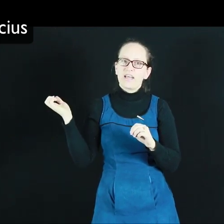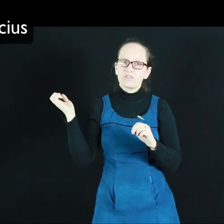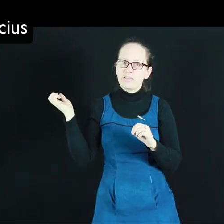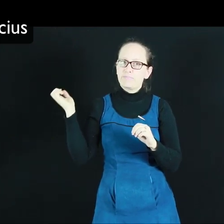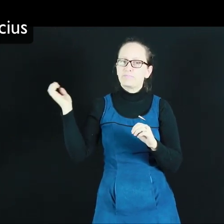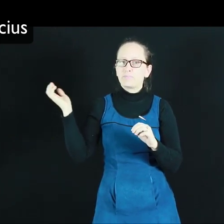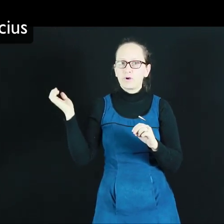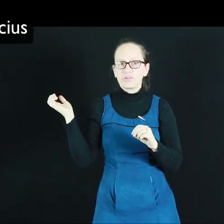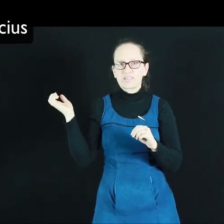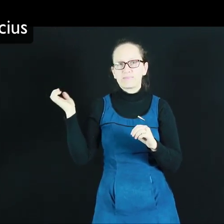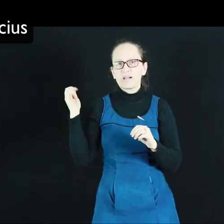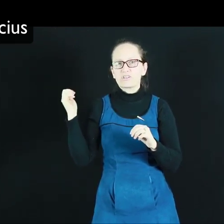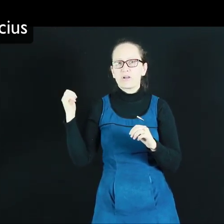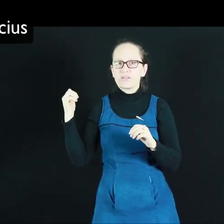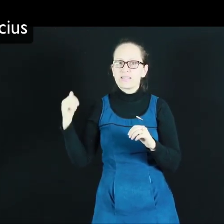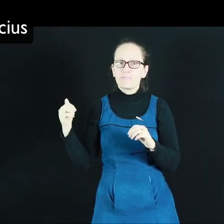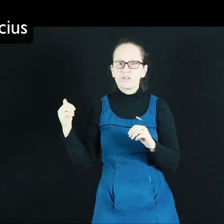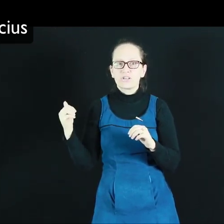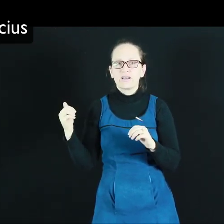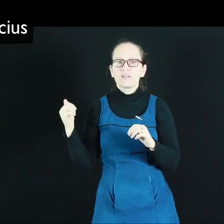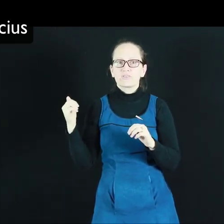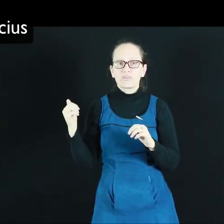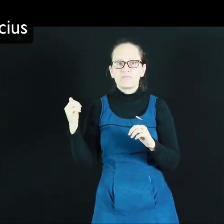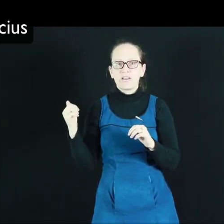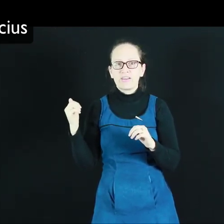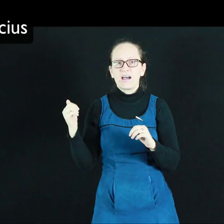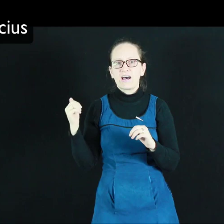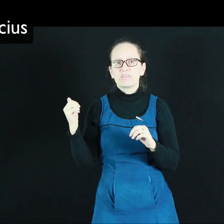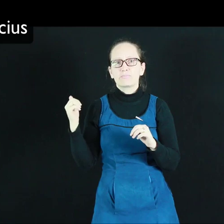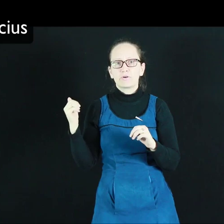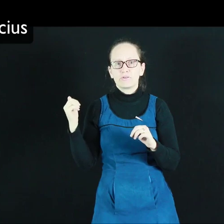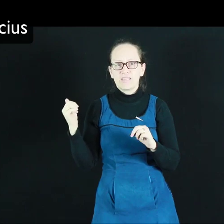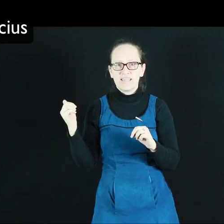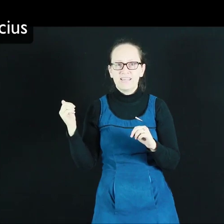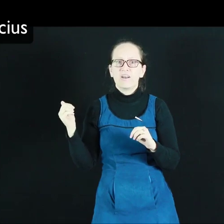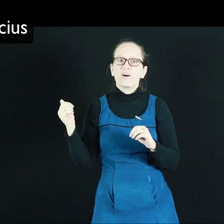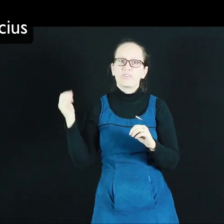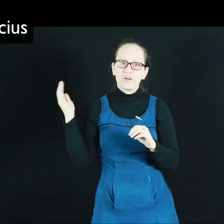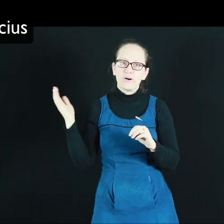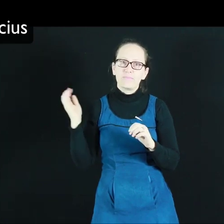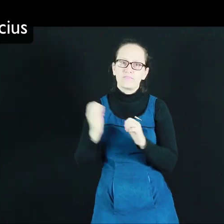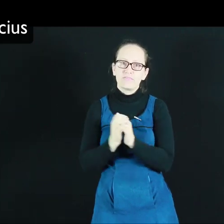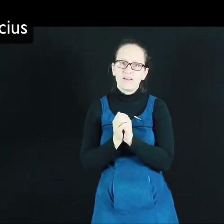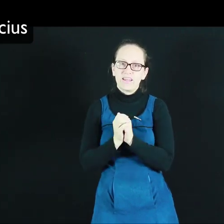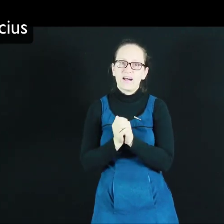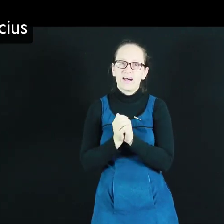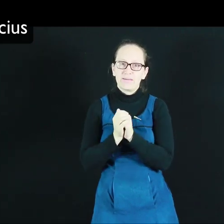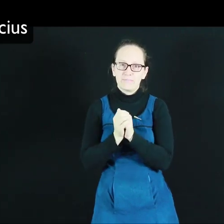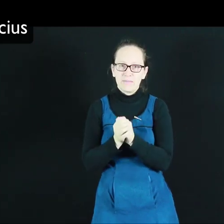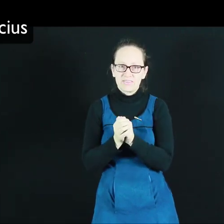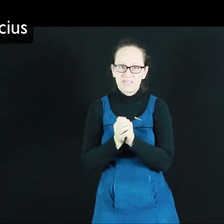actually boils at a much lower temperature. So it's very hard to brew tea on top of a very high mountain.